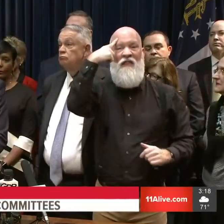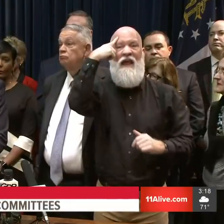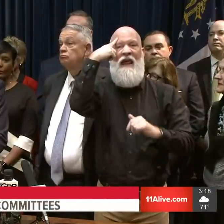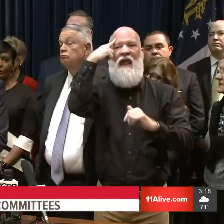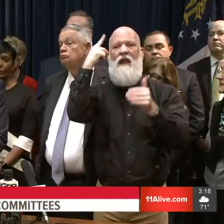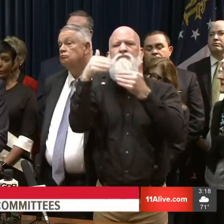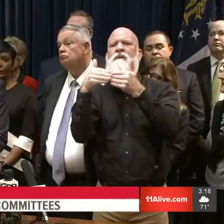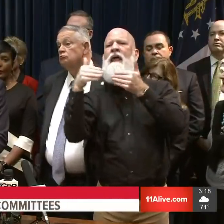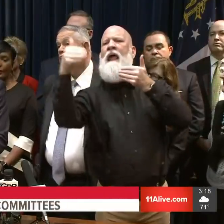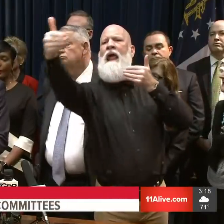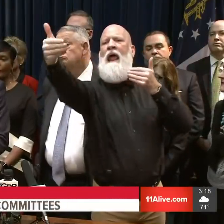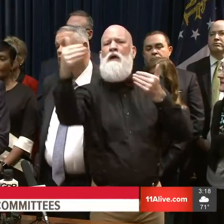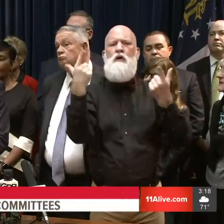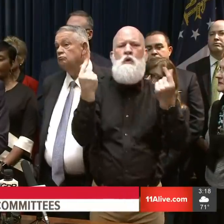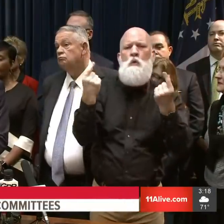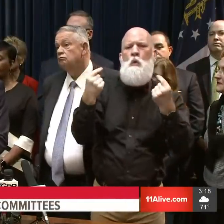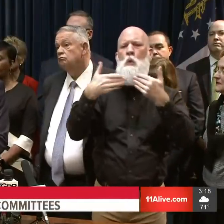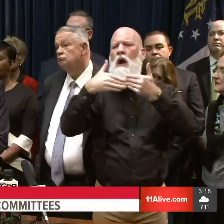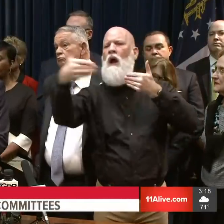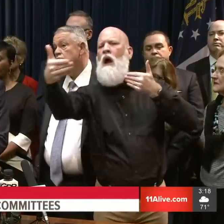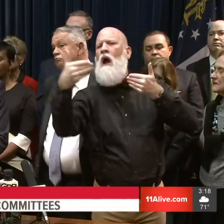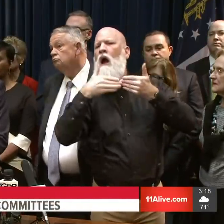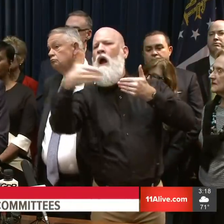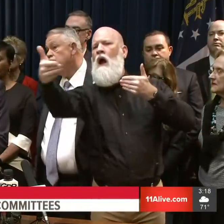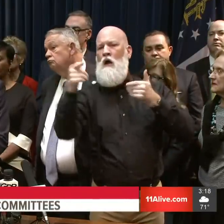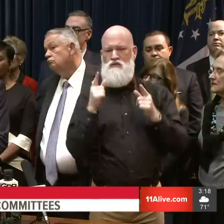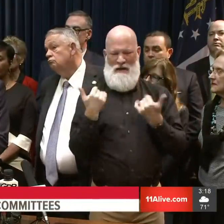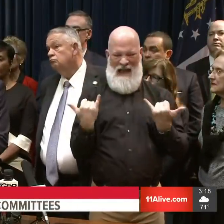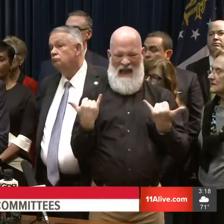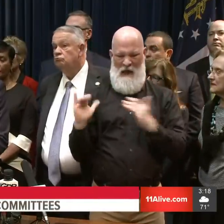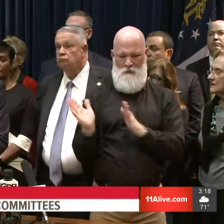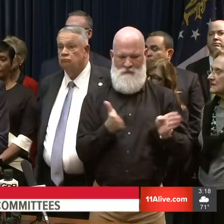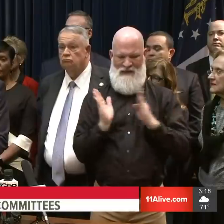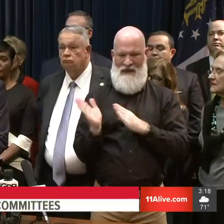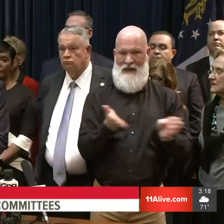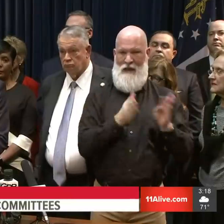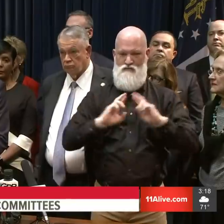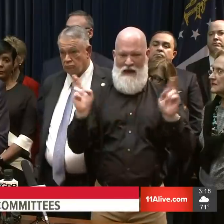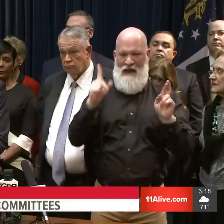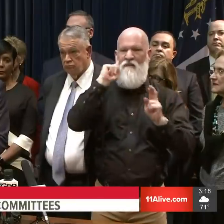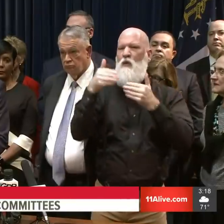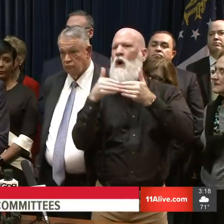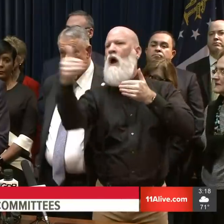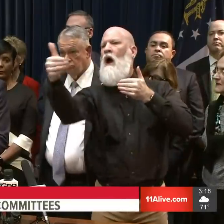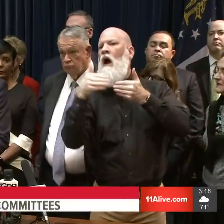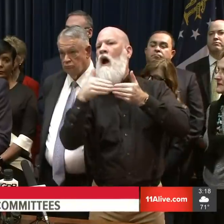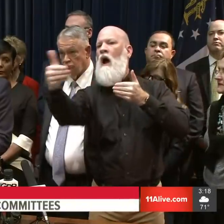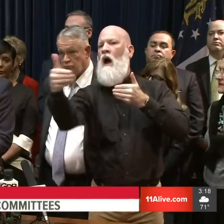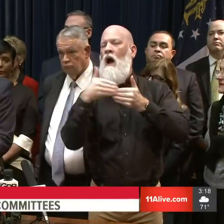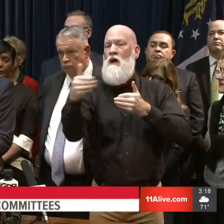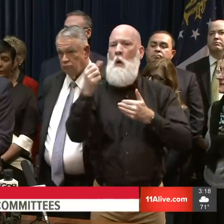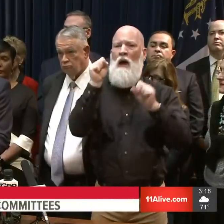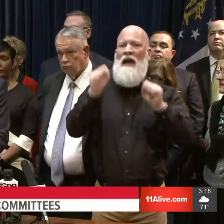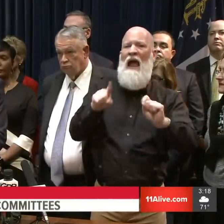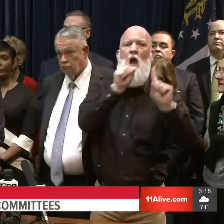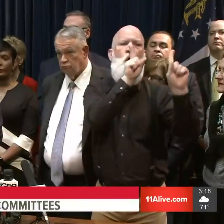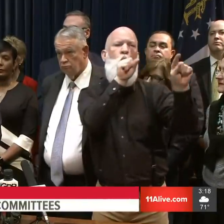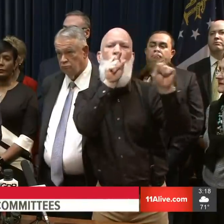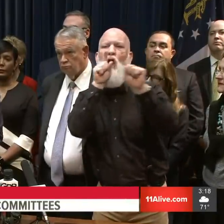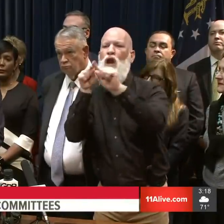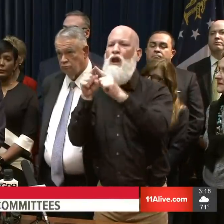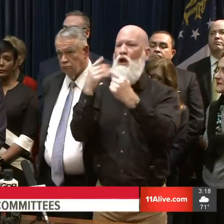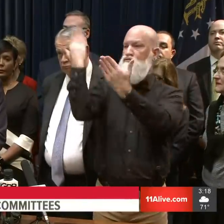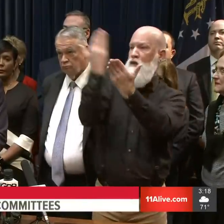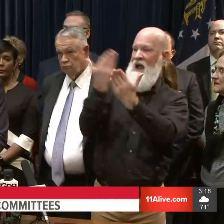several weeks, but also laying the groundwork for supply chain needs and demand for critical services, including things that may